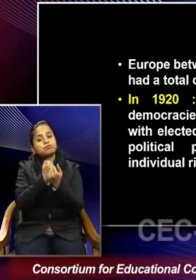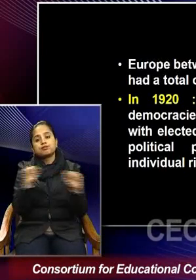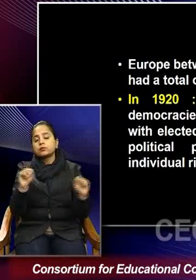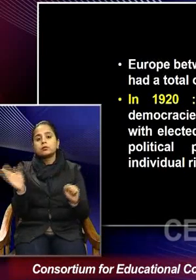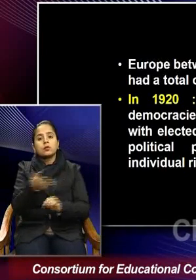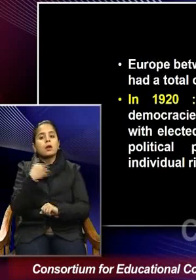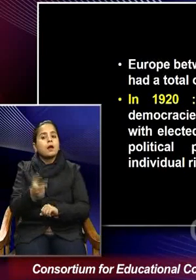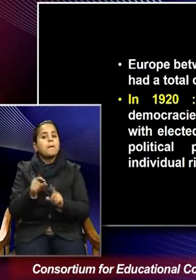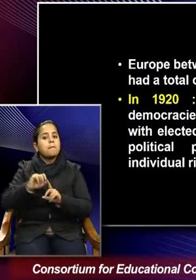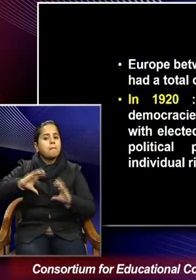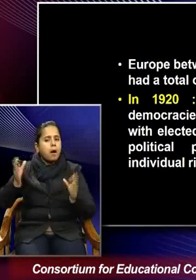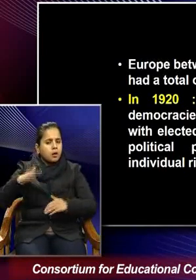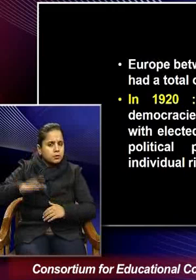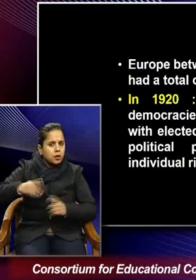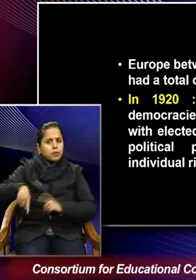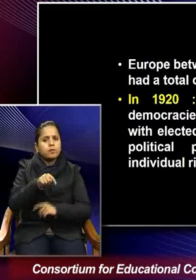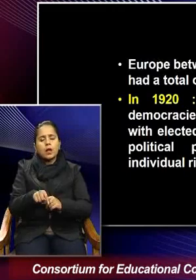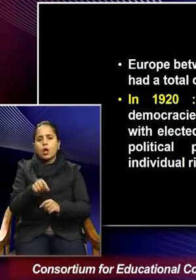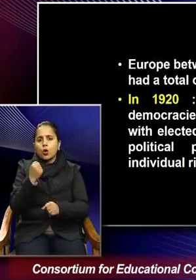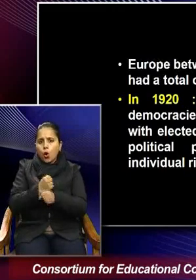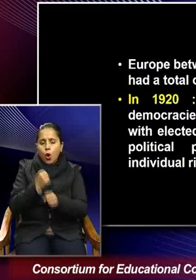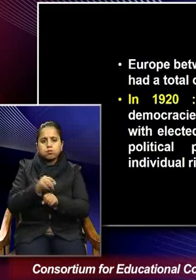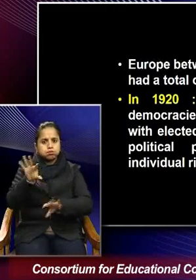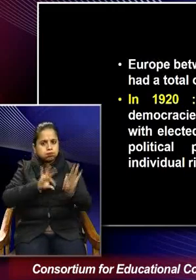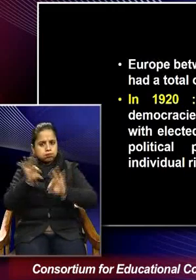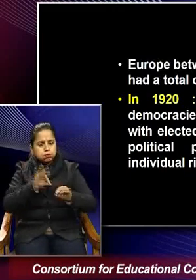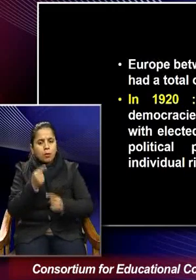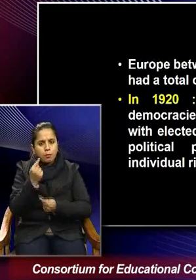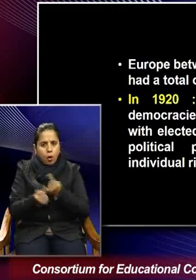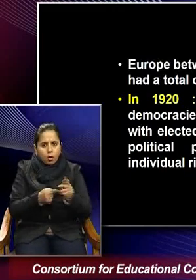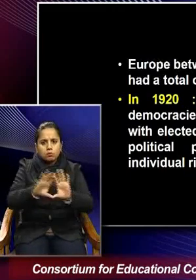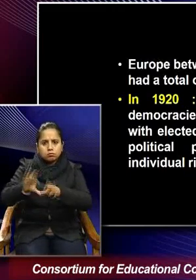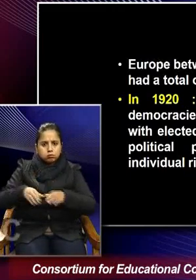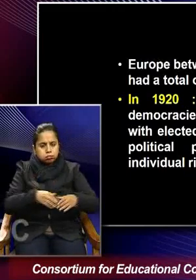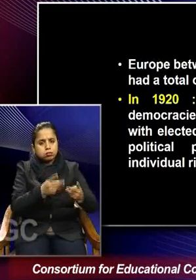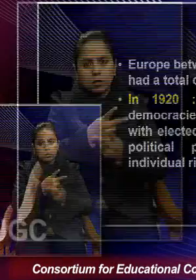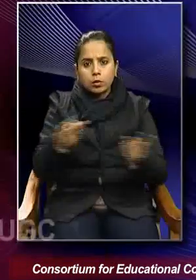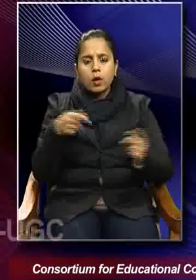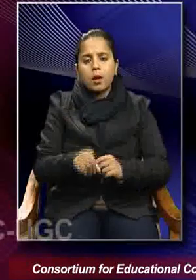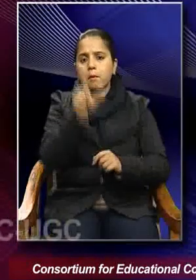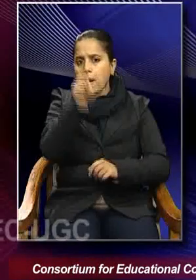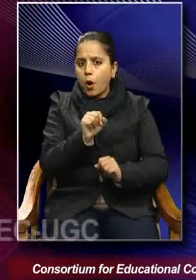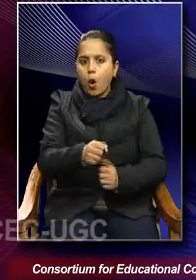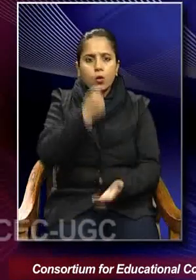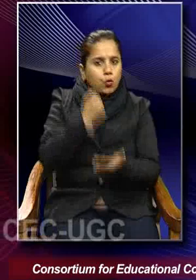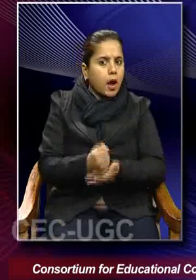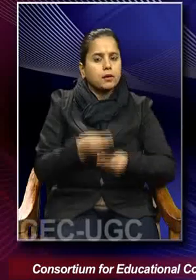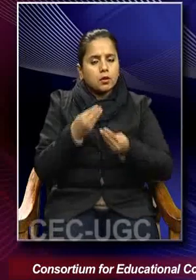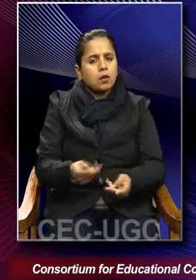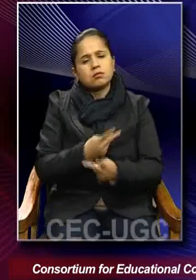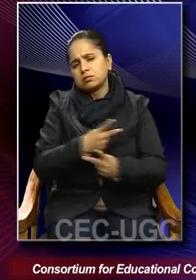parliamentary system with elected governments, range of political parties, guarantee of individual rights as the,